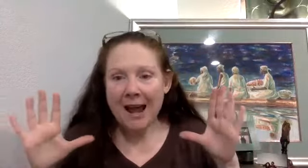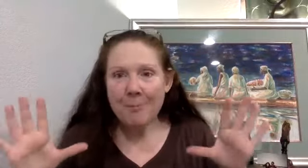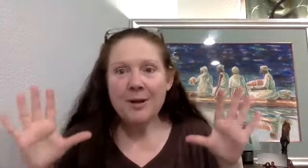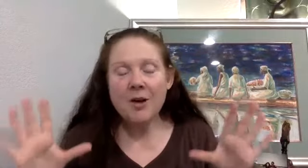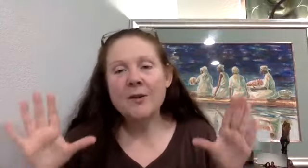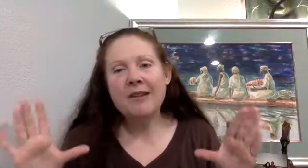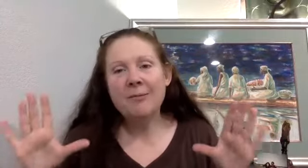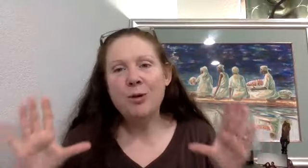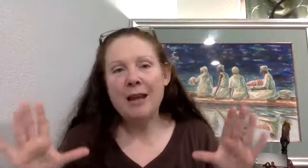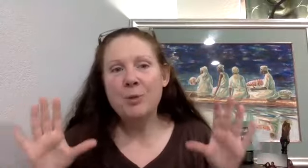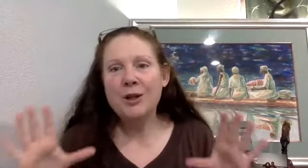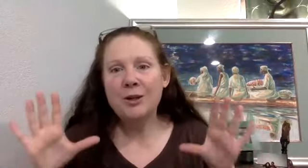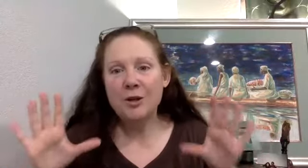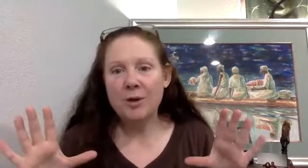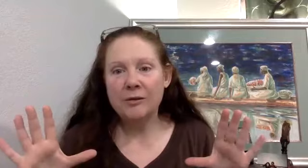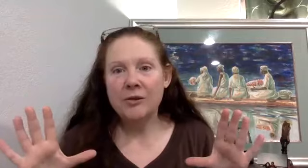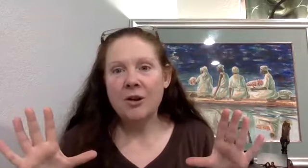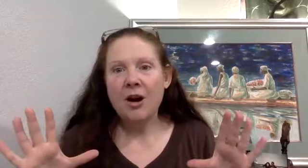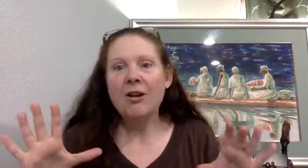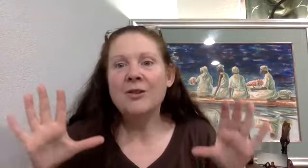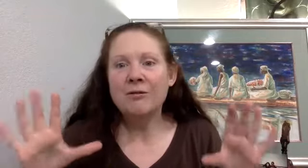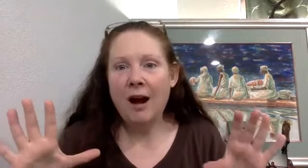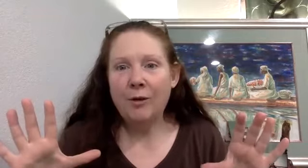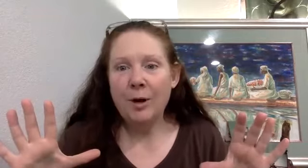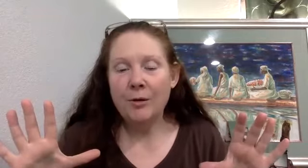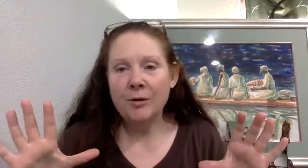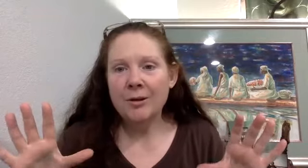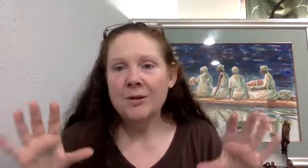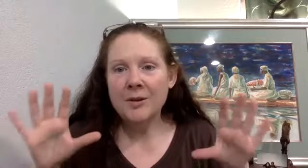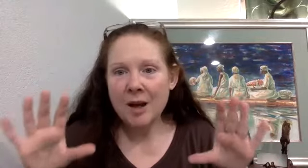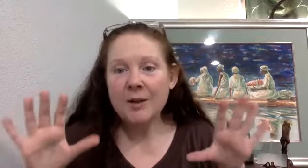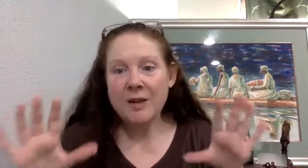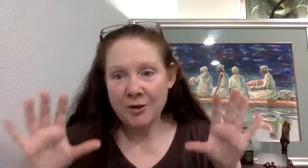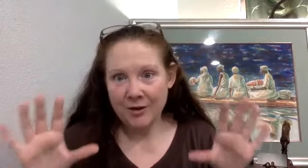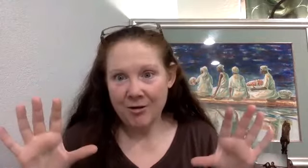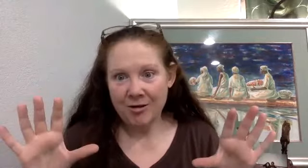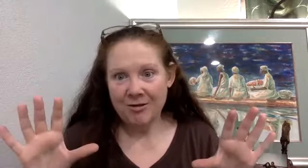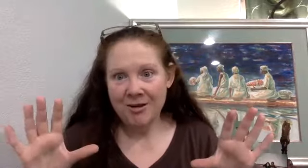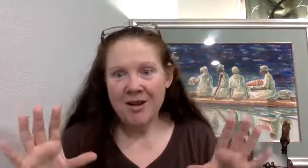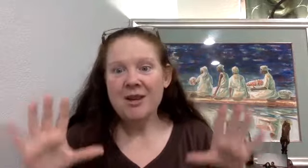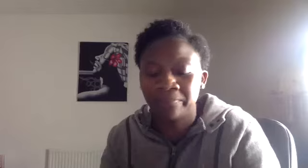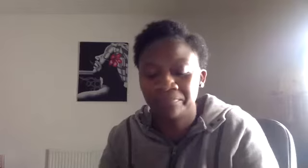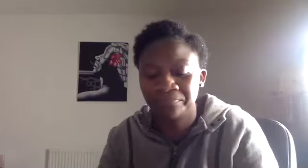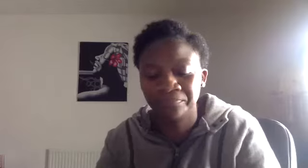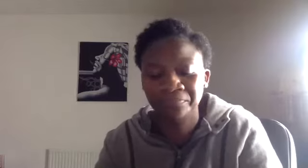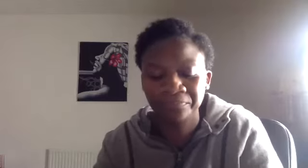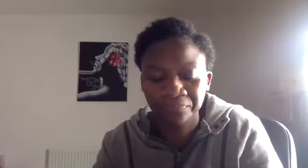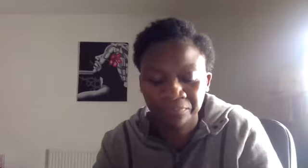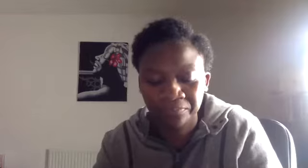happened is all 7.8 billion humans are in survival mode to some extent or another. You're either